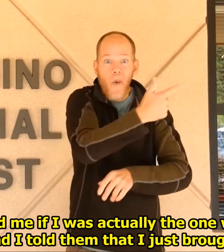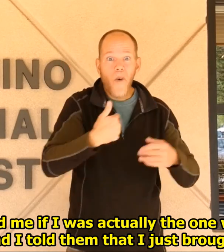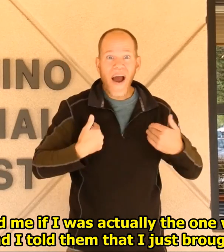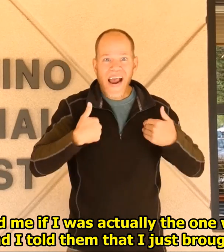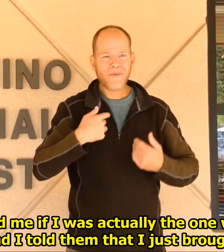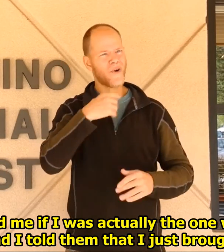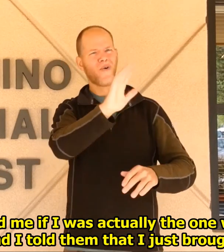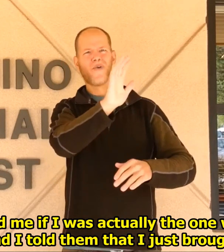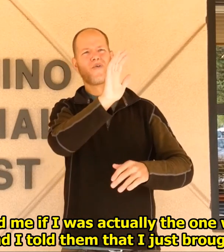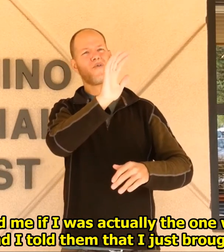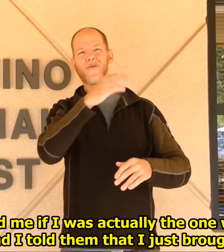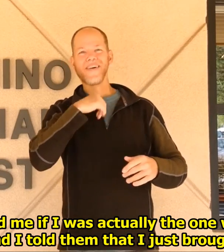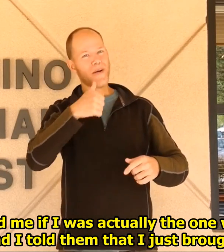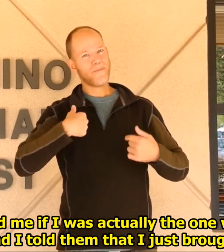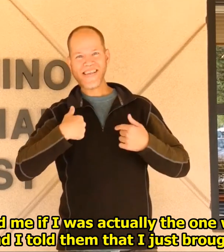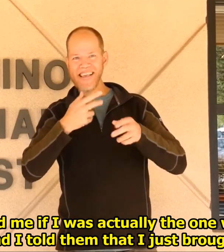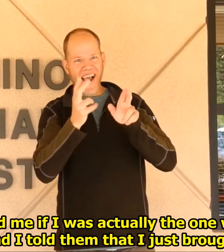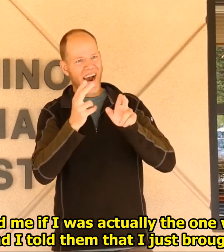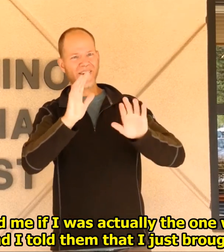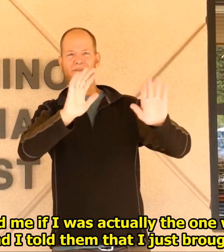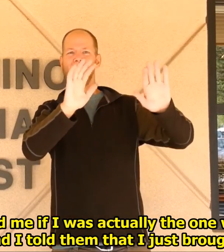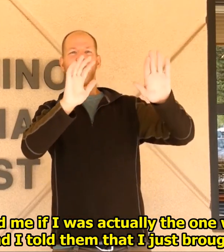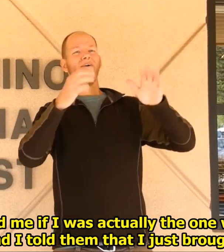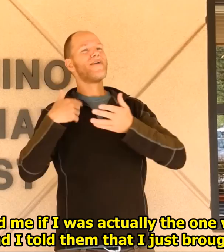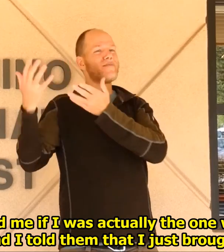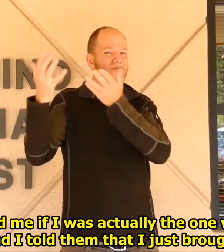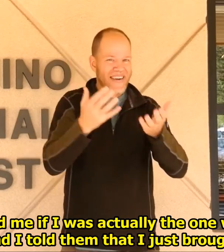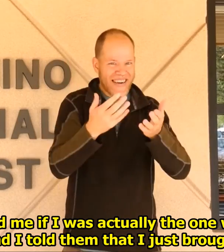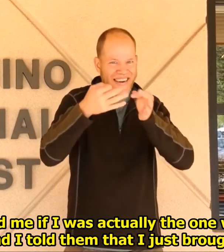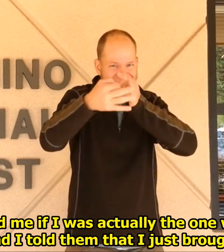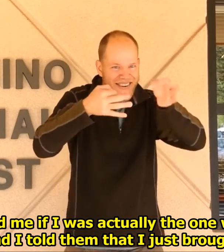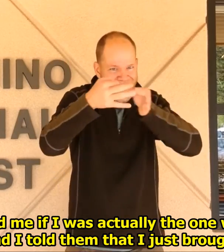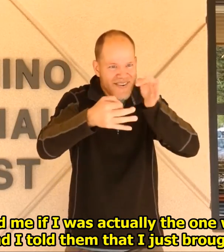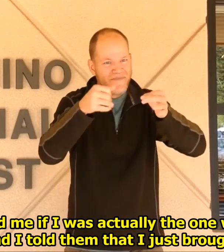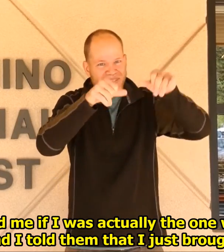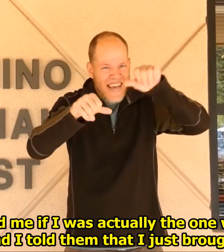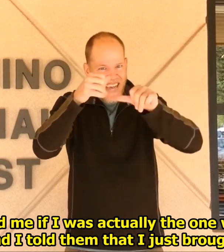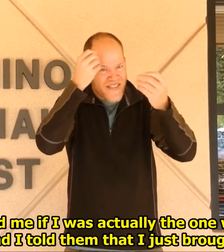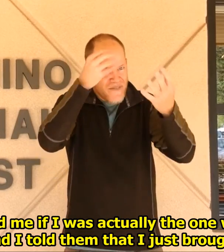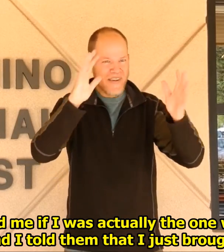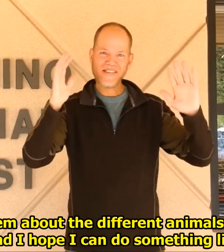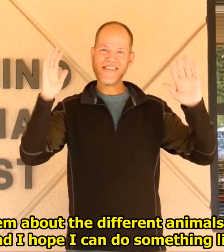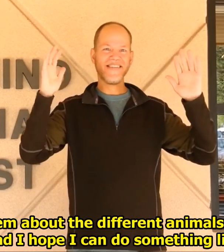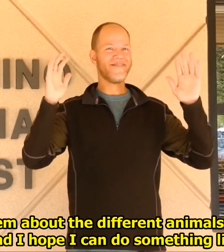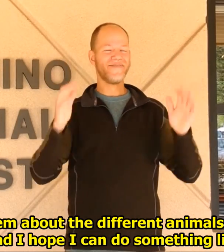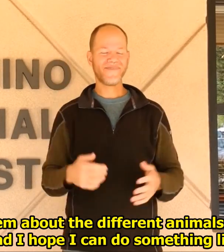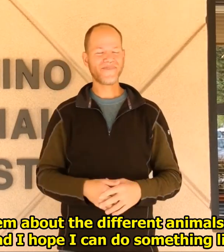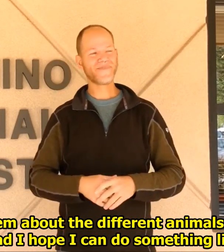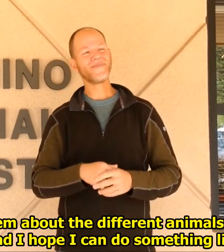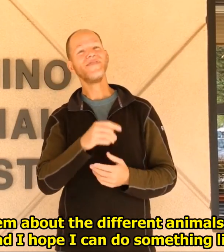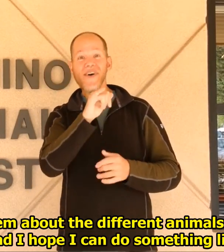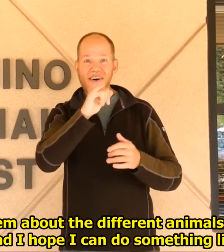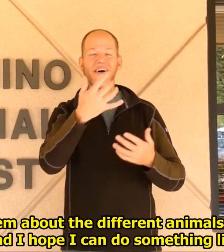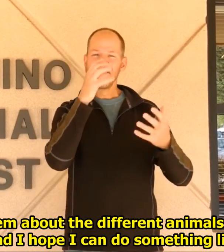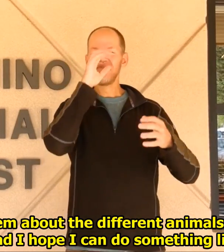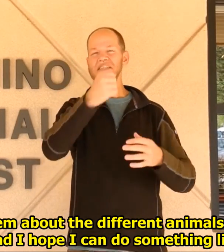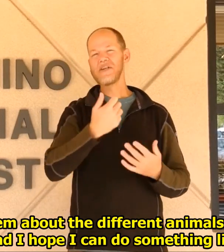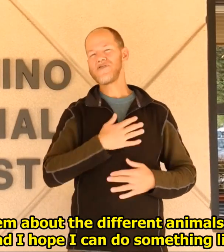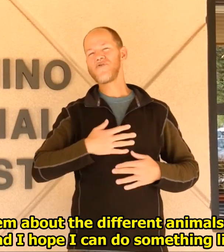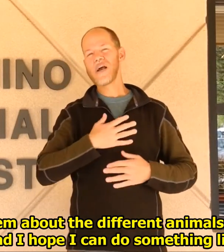They asked me if I was actually the one who hunted all those animals and I told them that I just brought them that day to talk to them about the different animals.